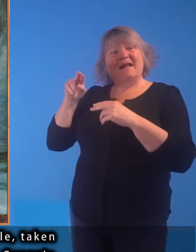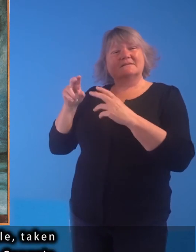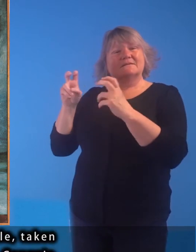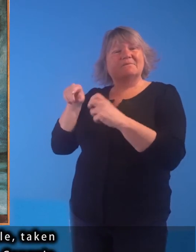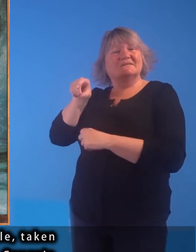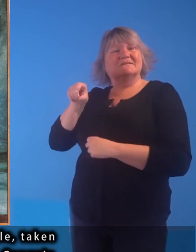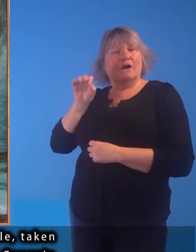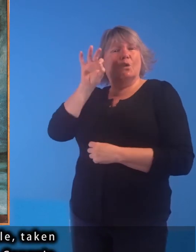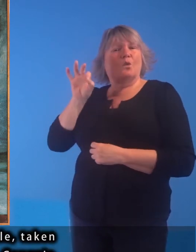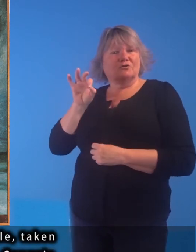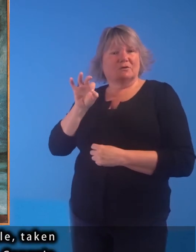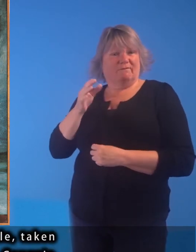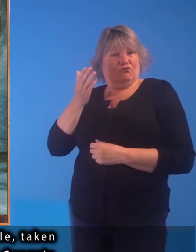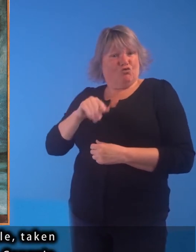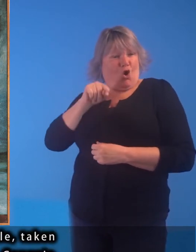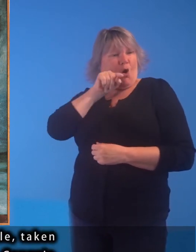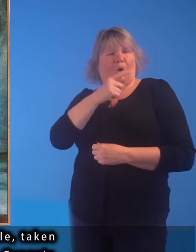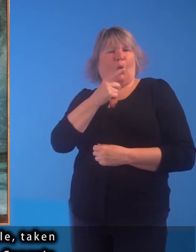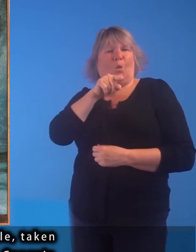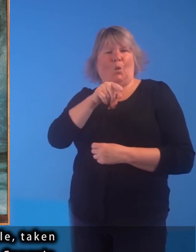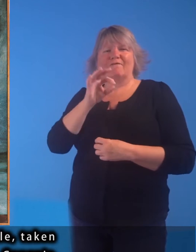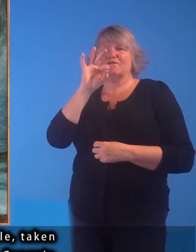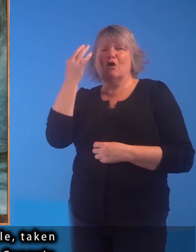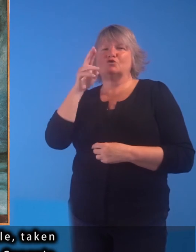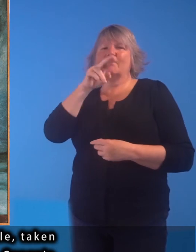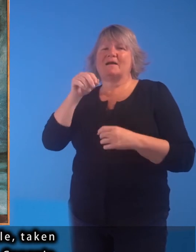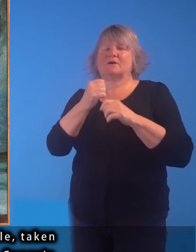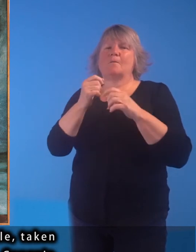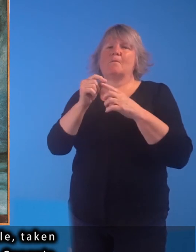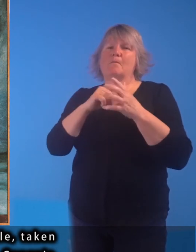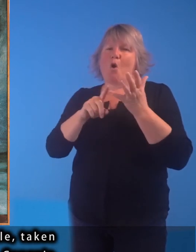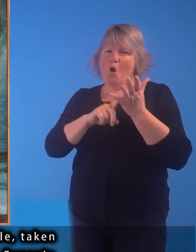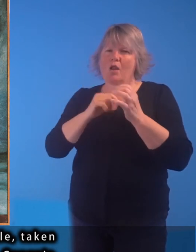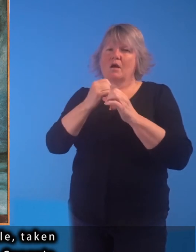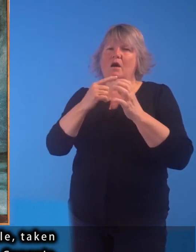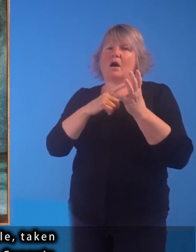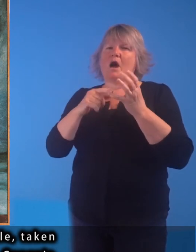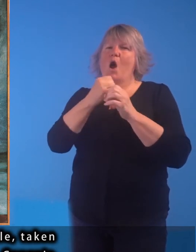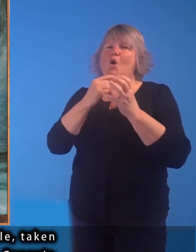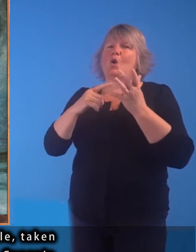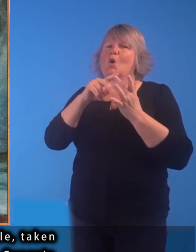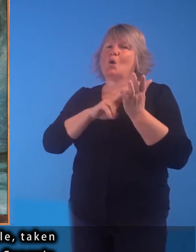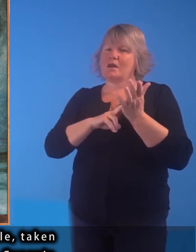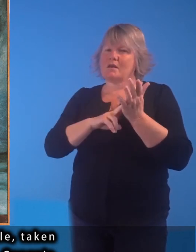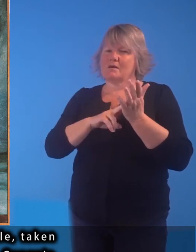The questions in the painting's subtitle, taken from a work by French painter Paul Gauguin,